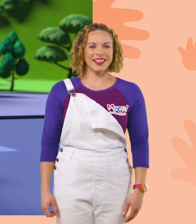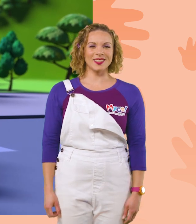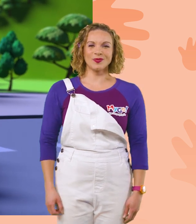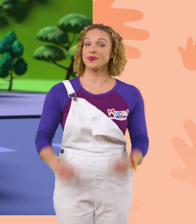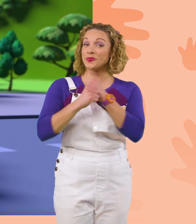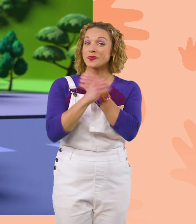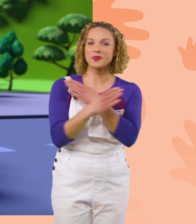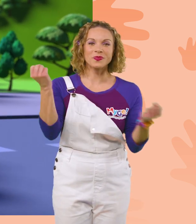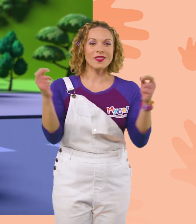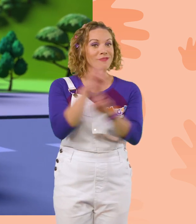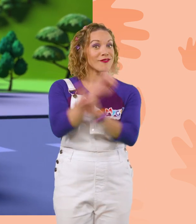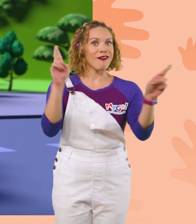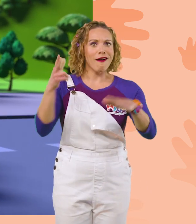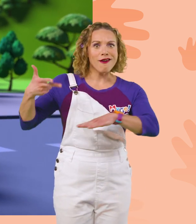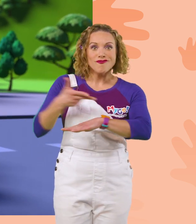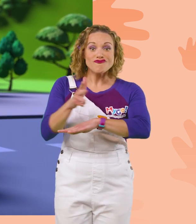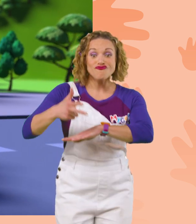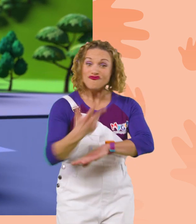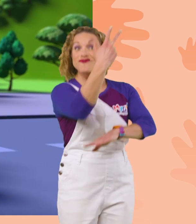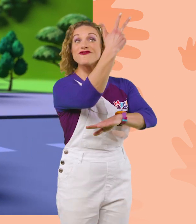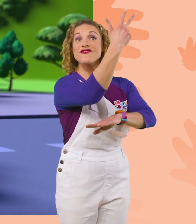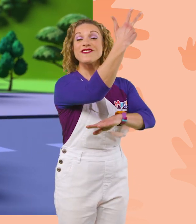The Blippi-Mobile is ready to blast off for adventure!